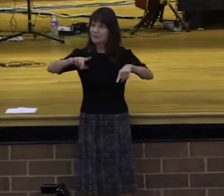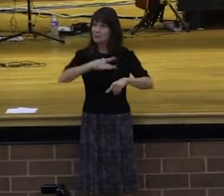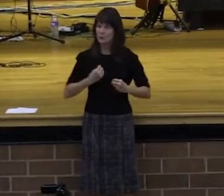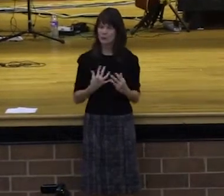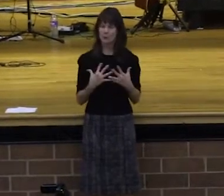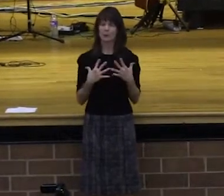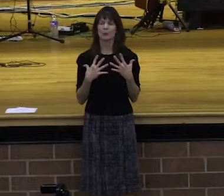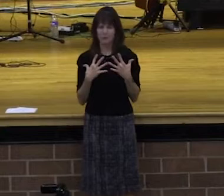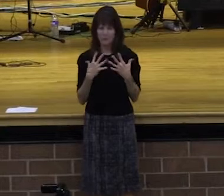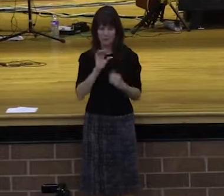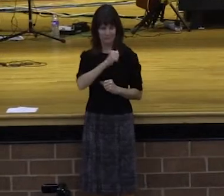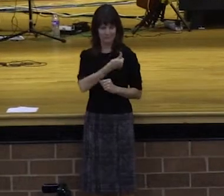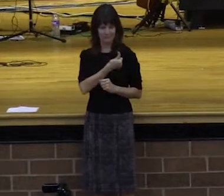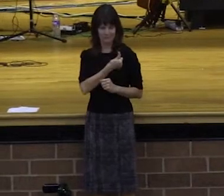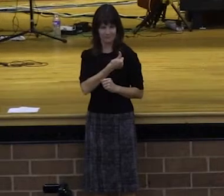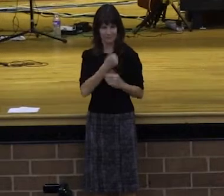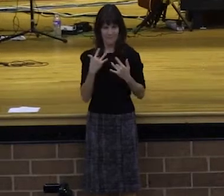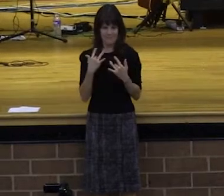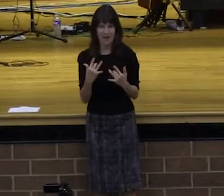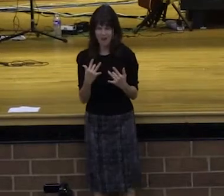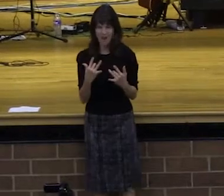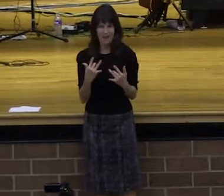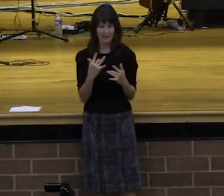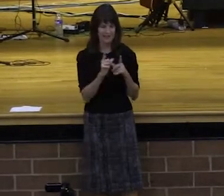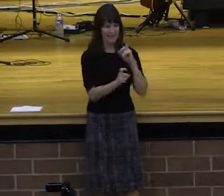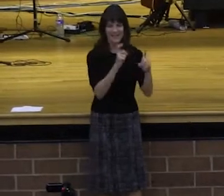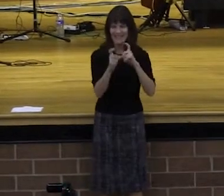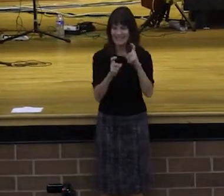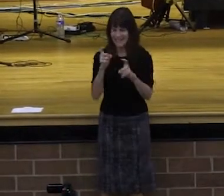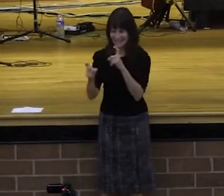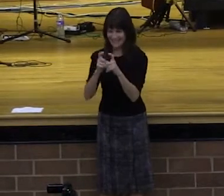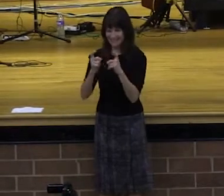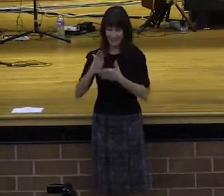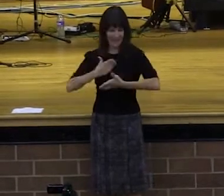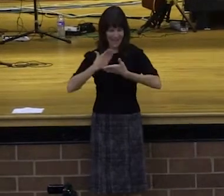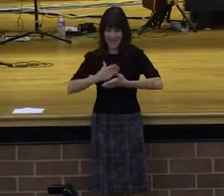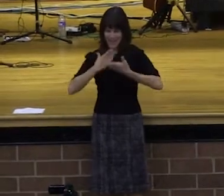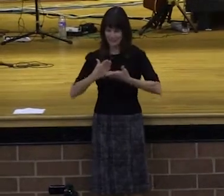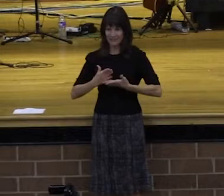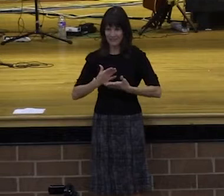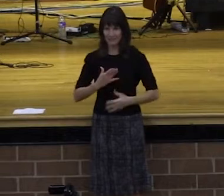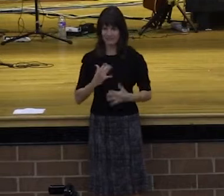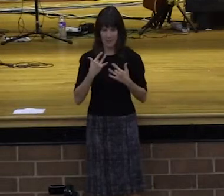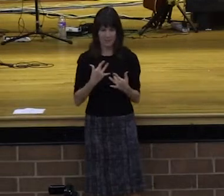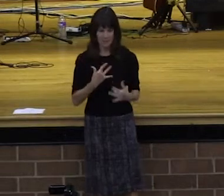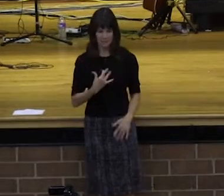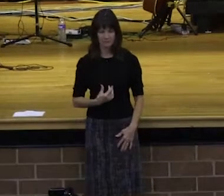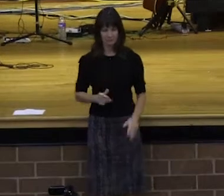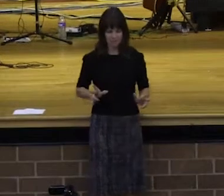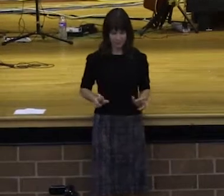And there was a phrase that came to me. It says, treat financial resources from